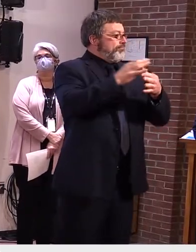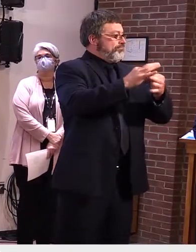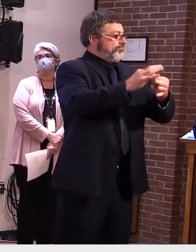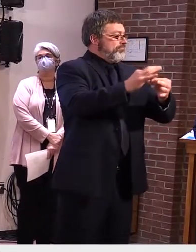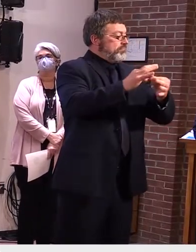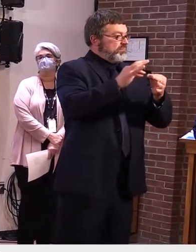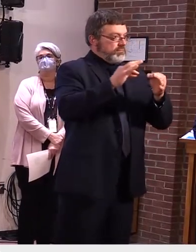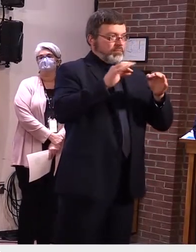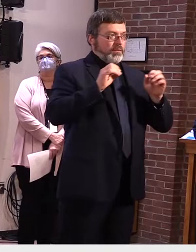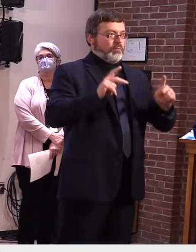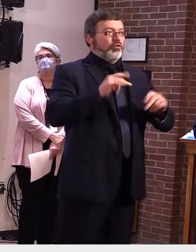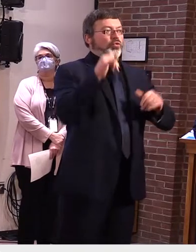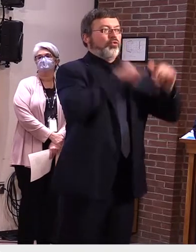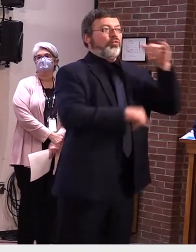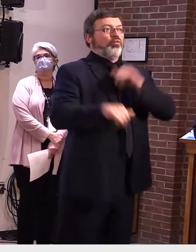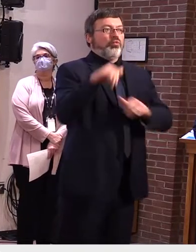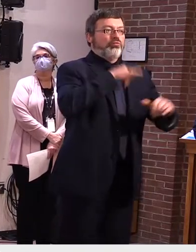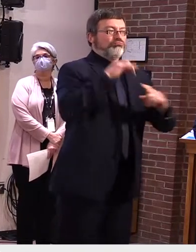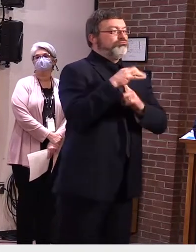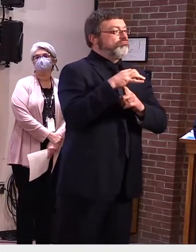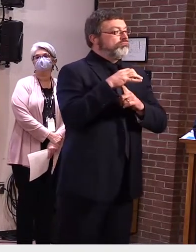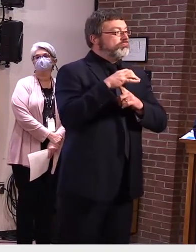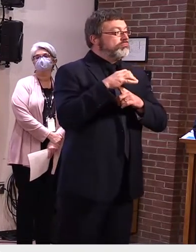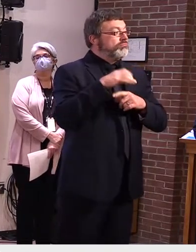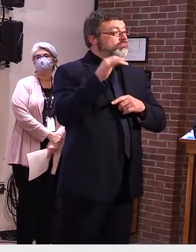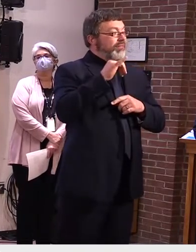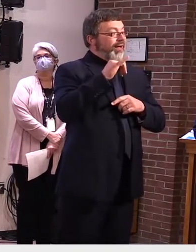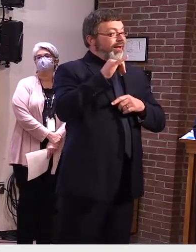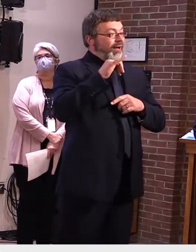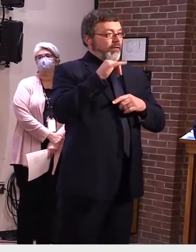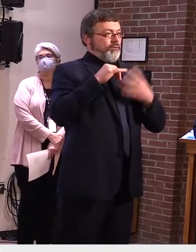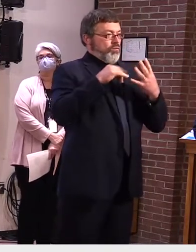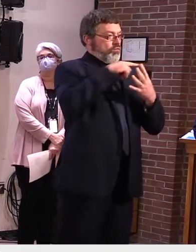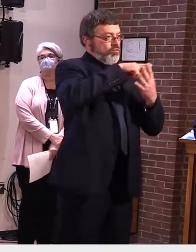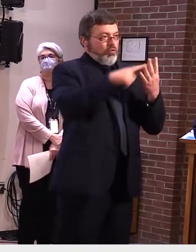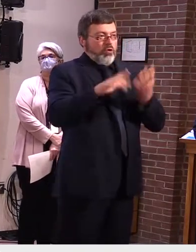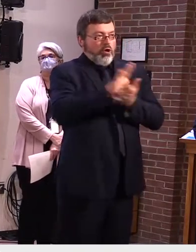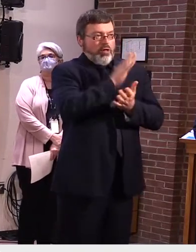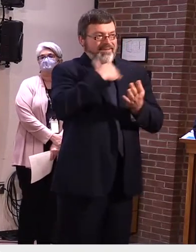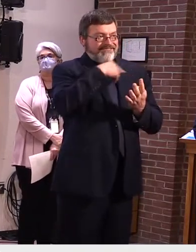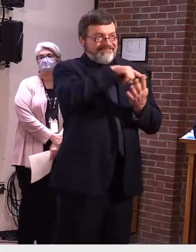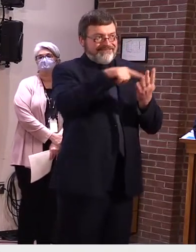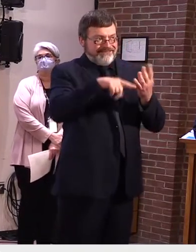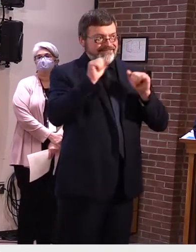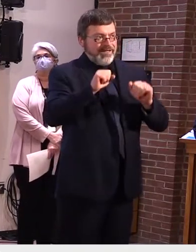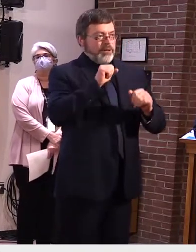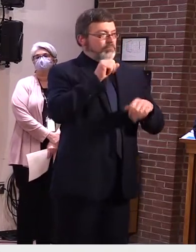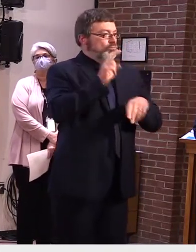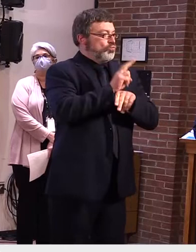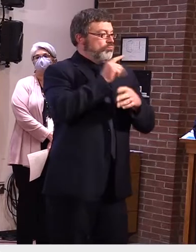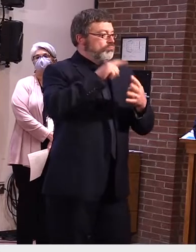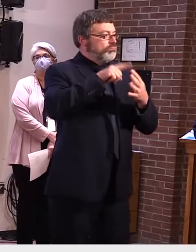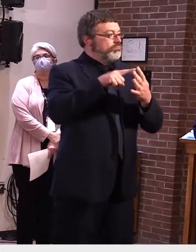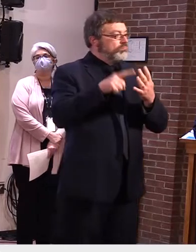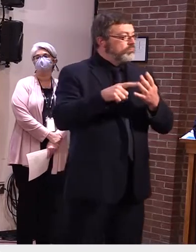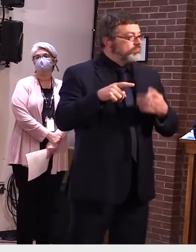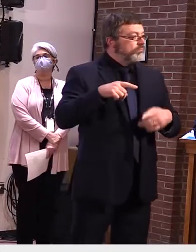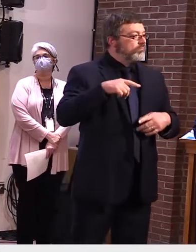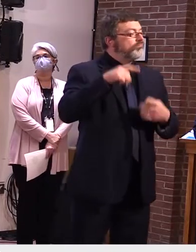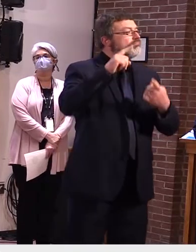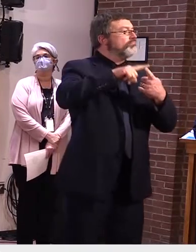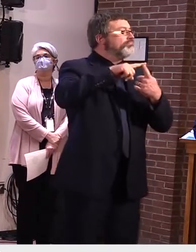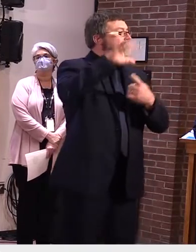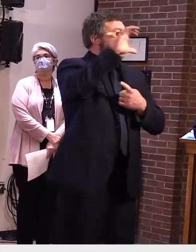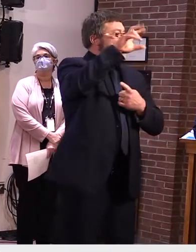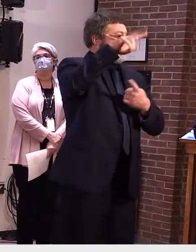is available through the four colleges. As many of you know, CCV is part of the Vermont State College System, along